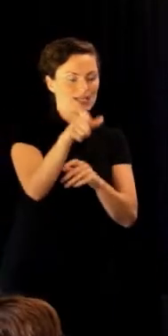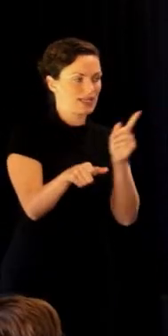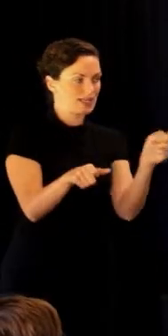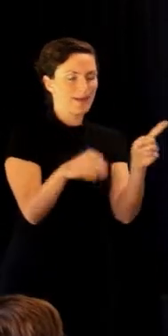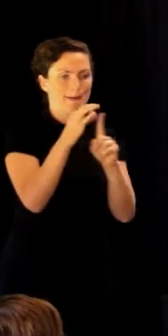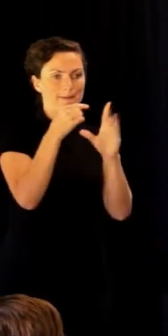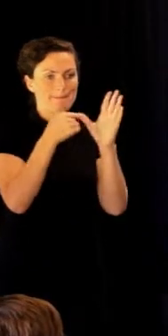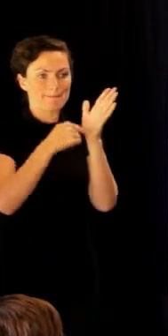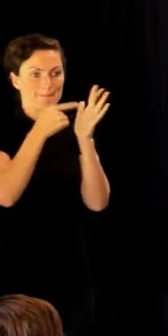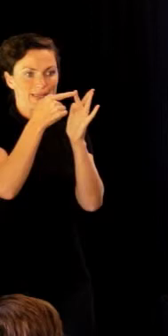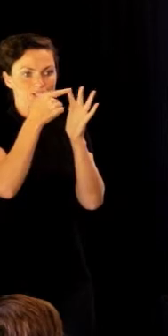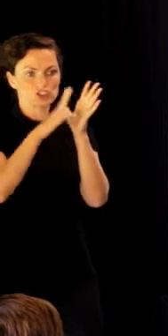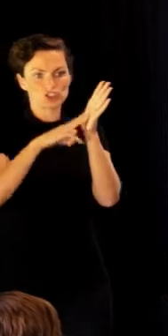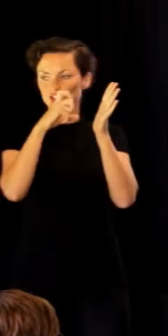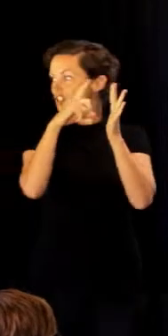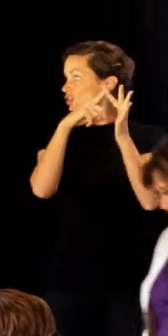Stirling.